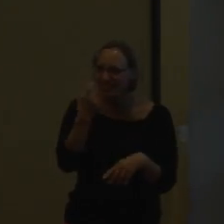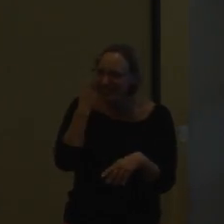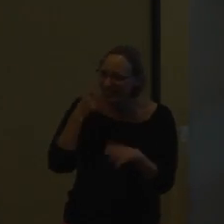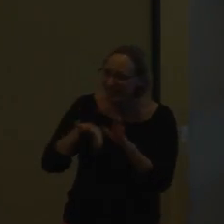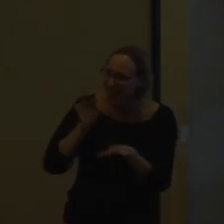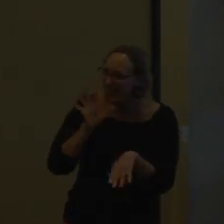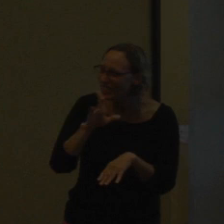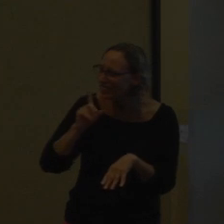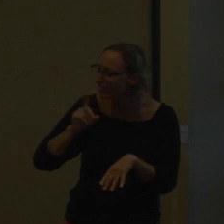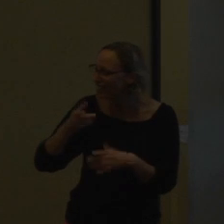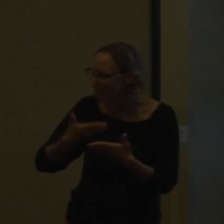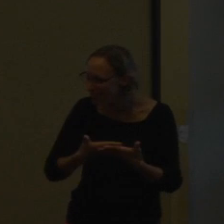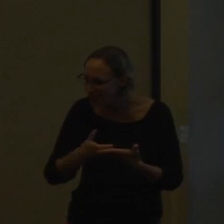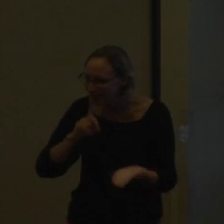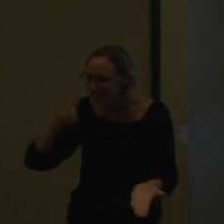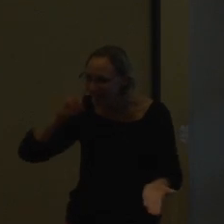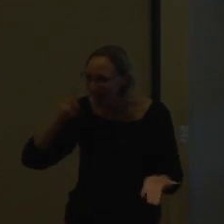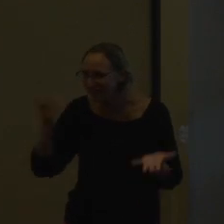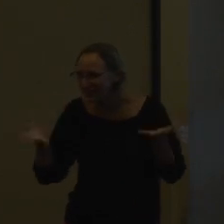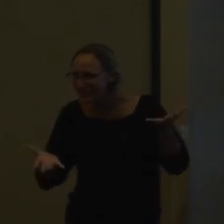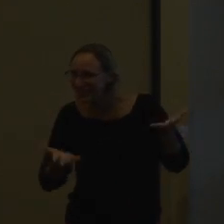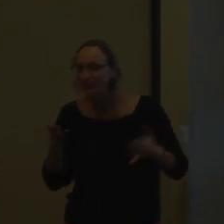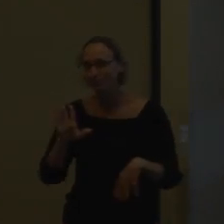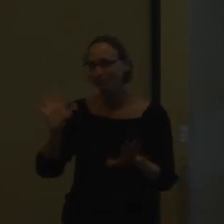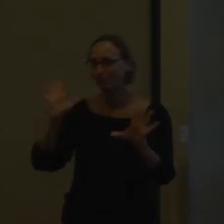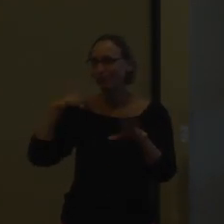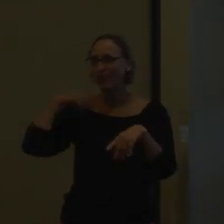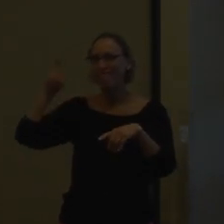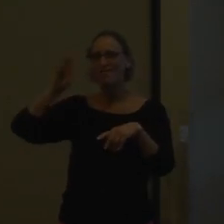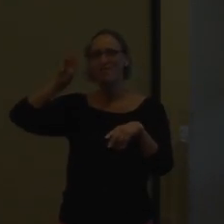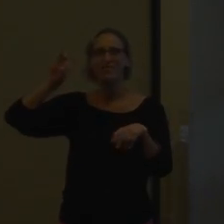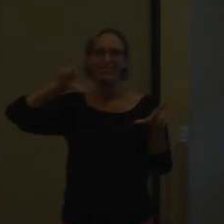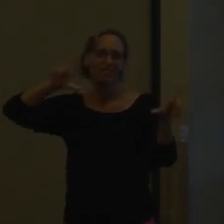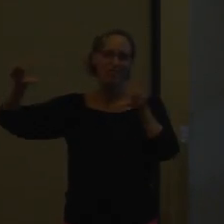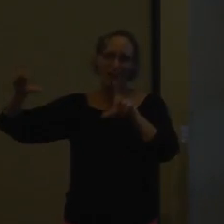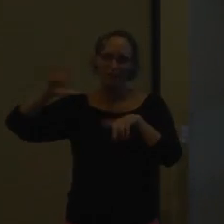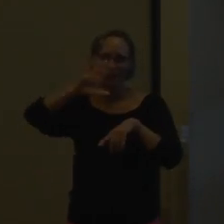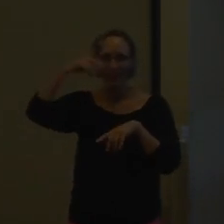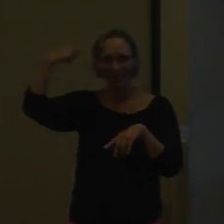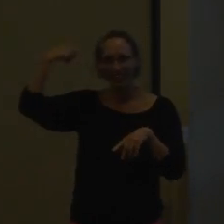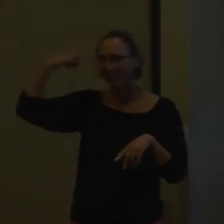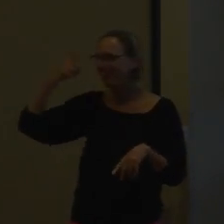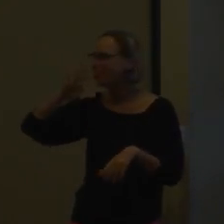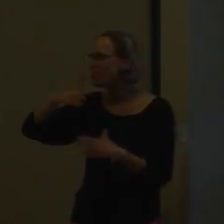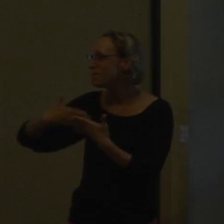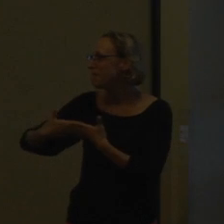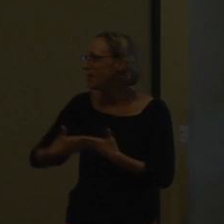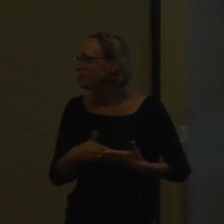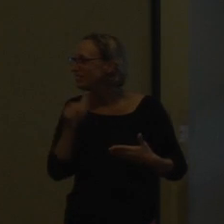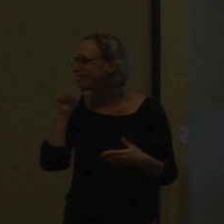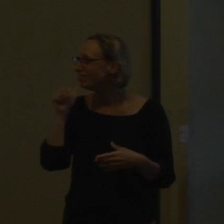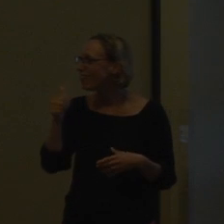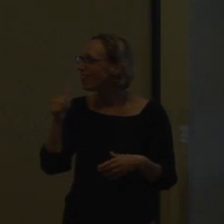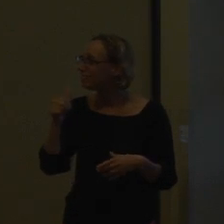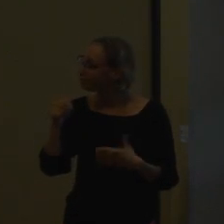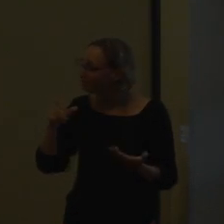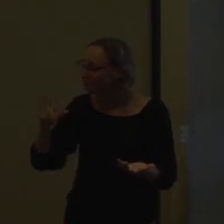going through. You know, they just found out that their baby is deaf. They're shocked. They're stunned. So, we have to redevelop their thinking.